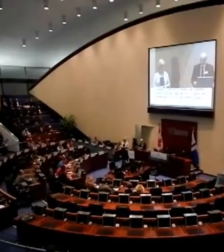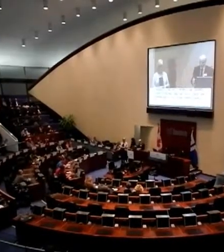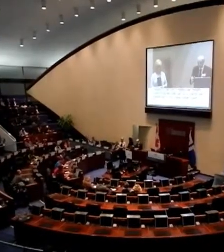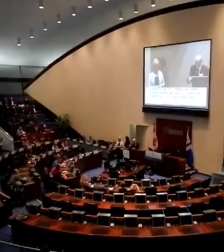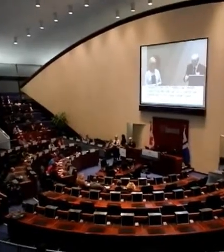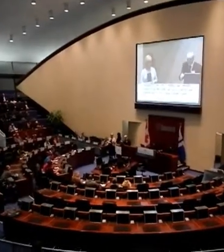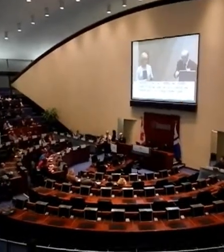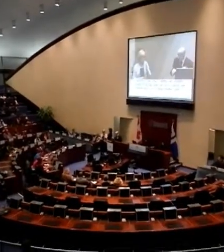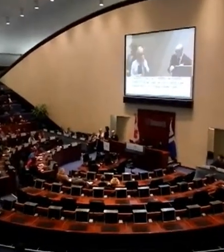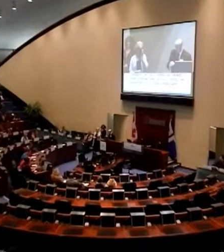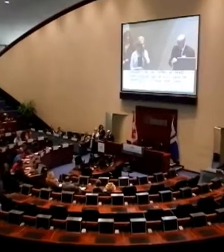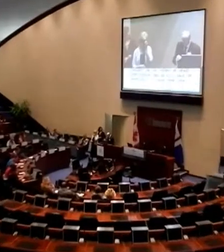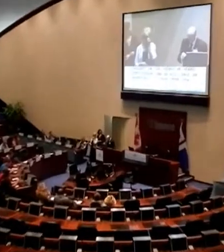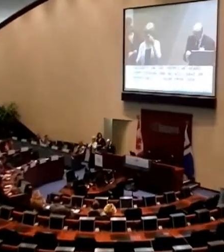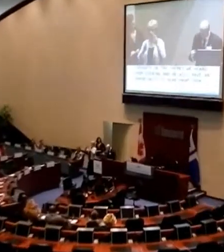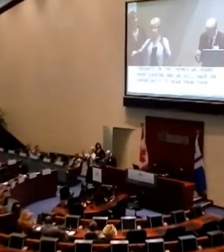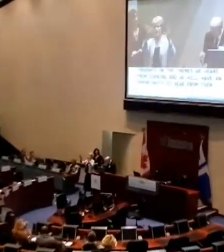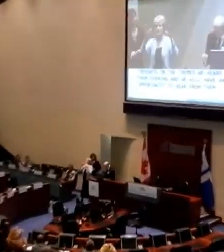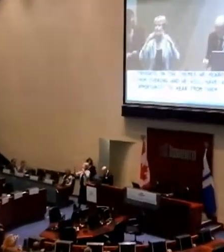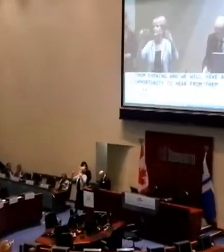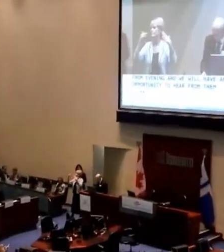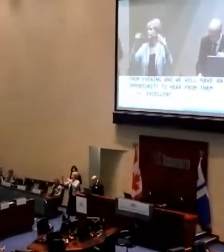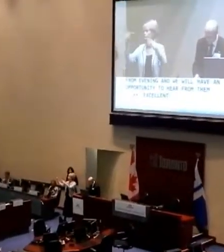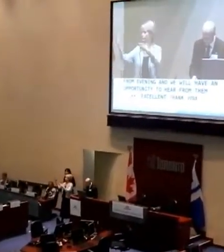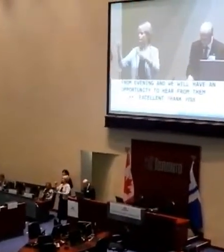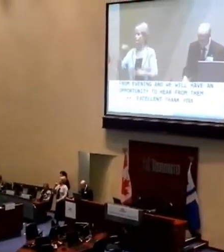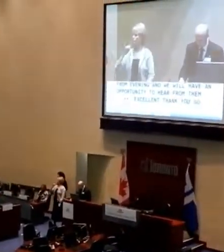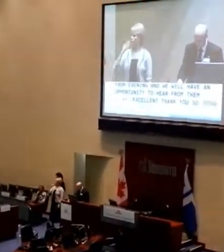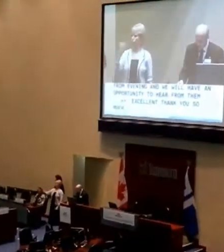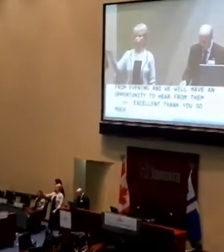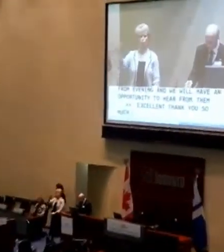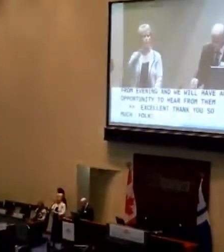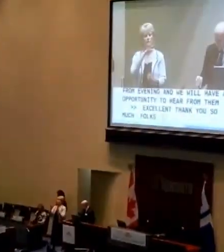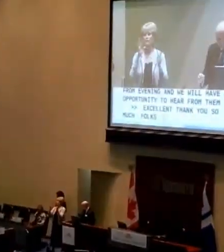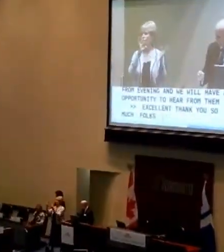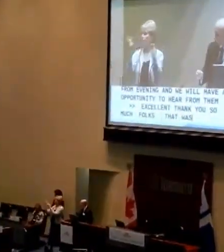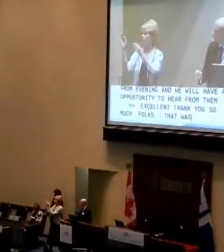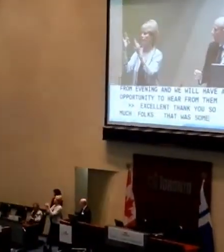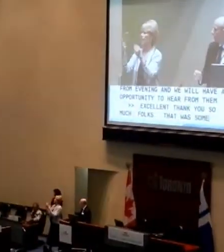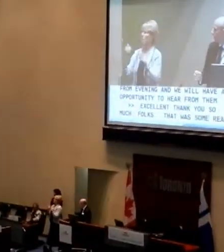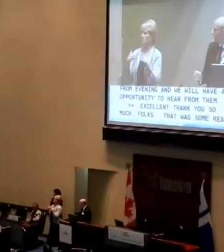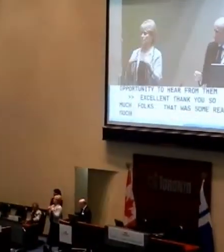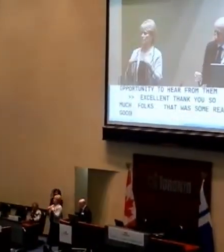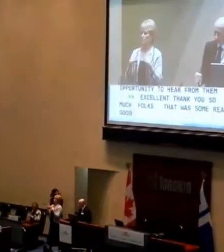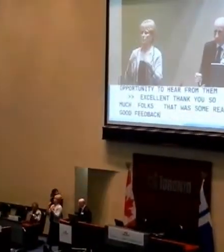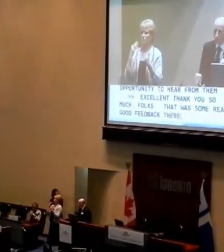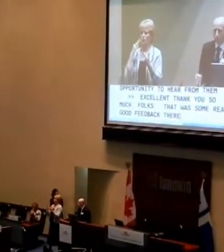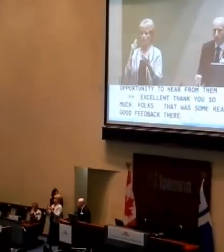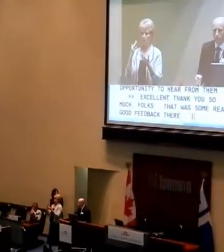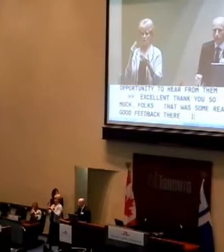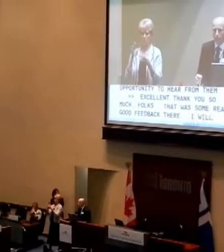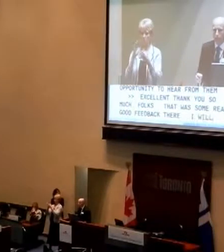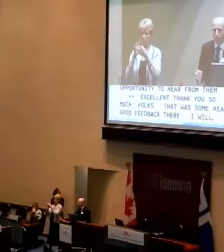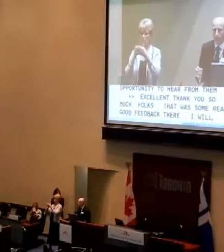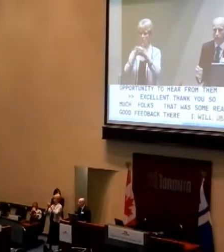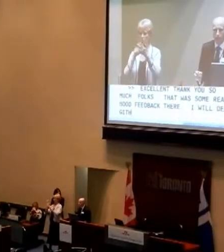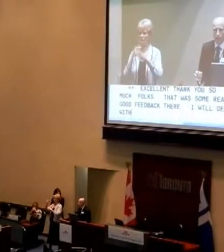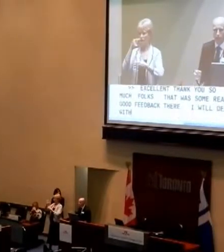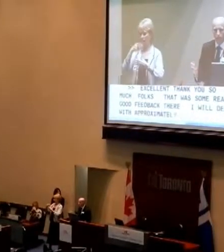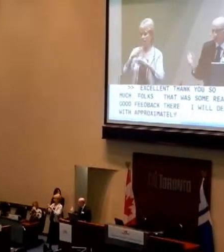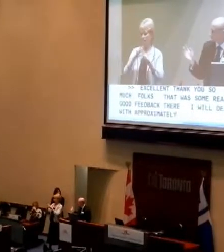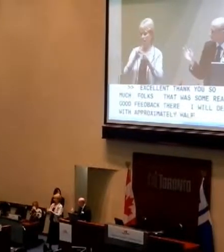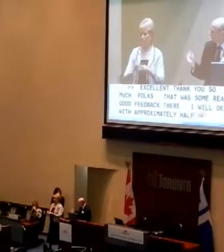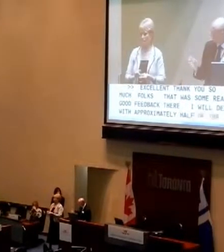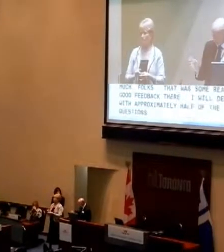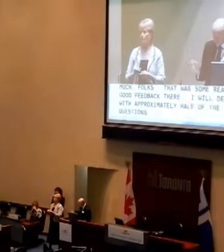Okay, bye. Excellent. Thank you so much, folks. That was some really good feedback there. I will deal with approximately half of the questions, and then